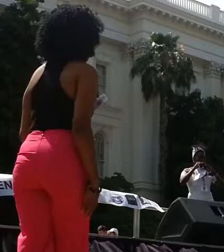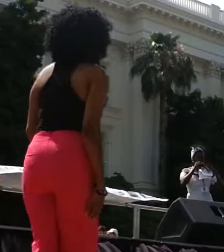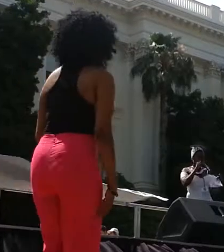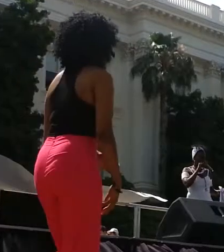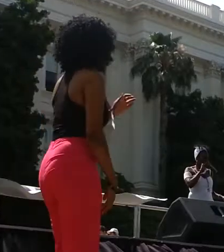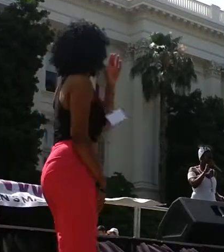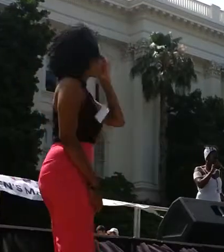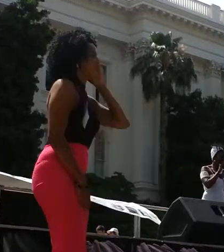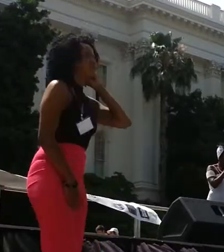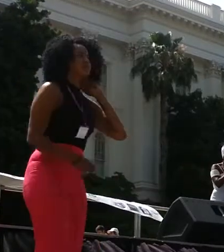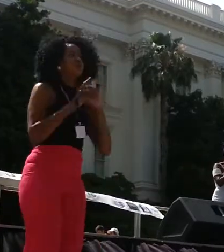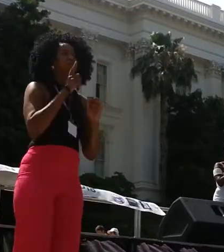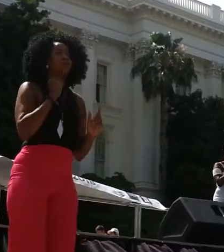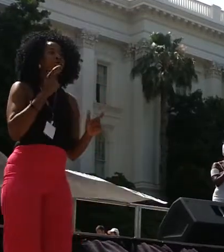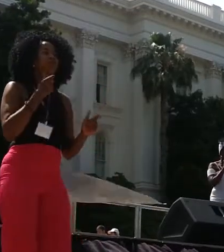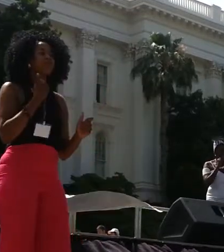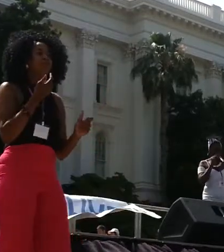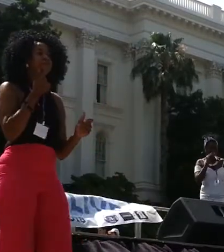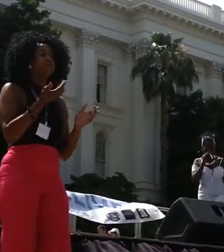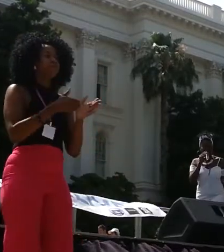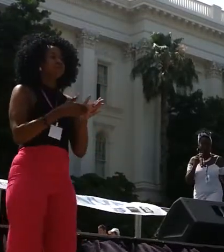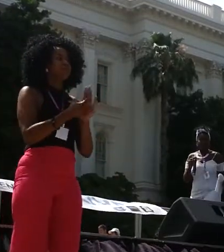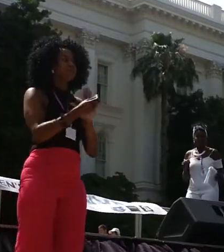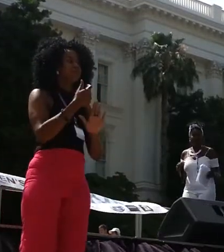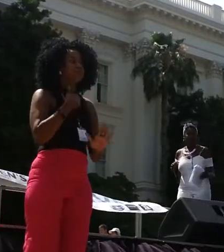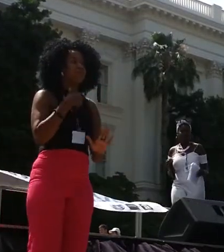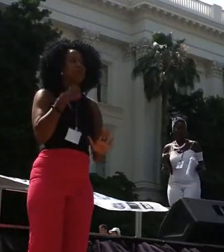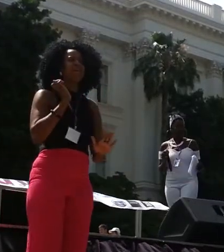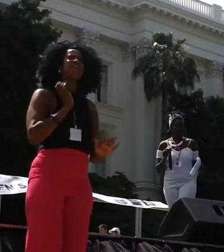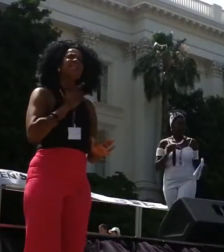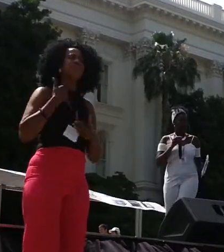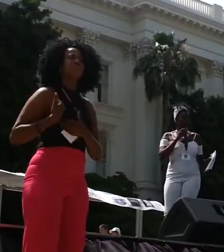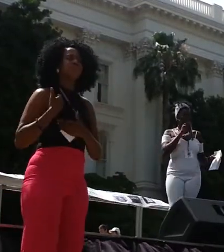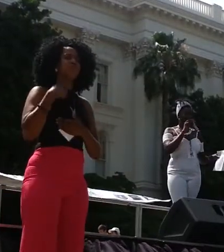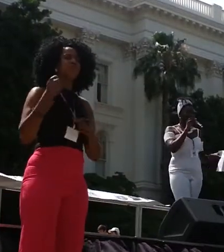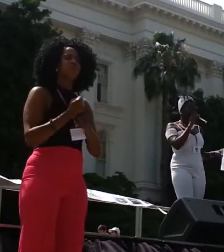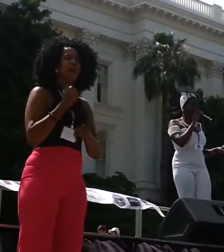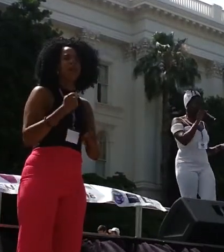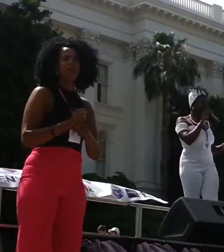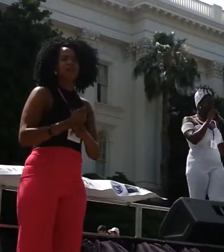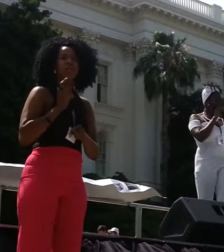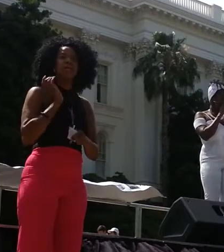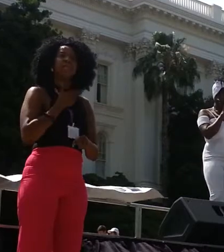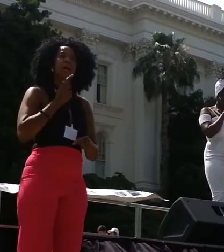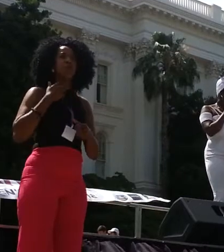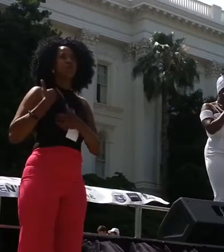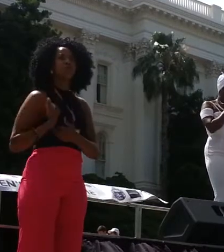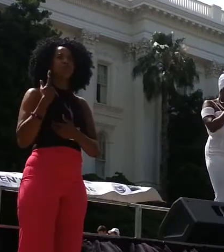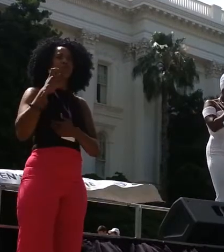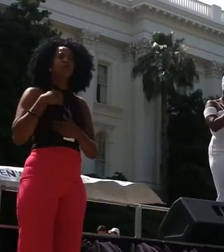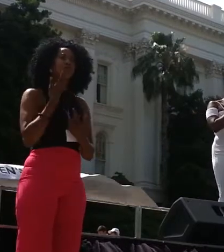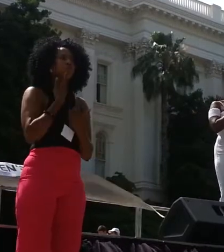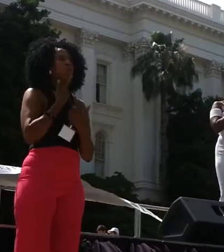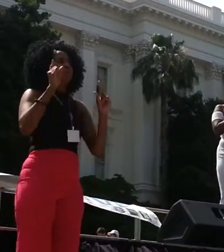Real quickly repeat after me, say it is our duty to fight, it is our duty to win,